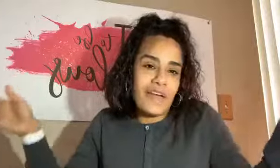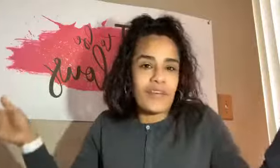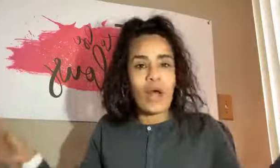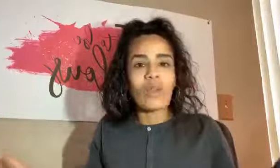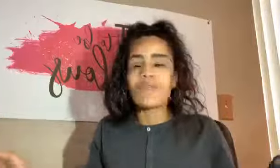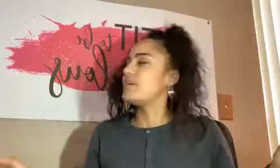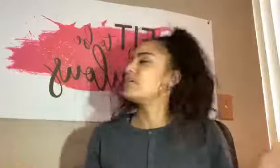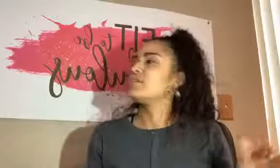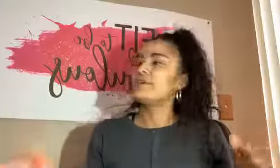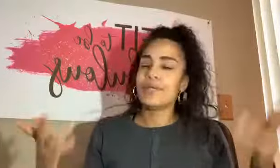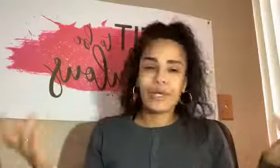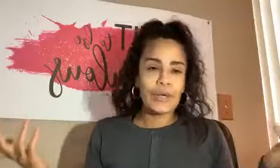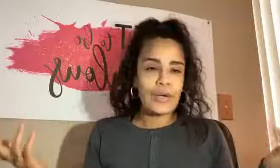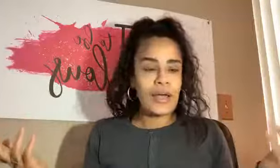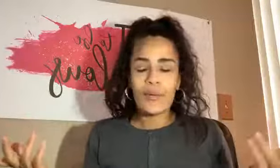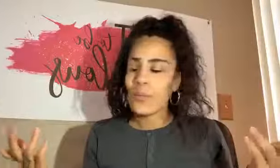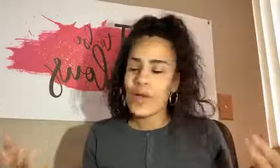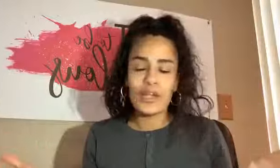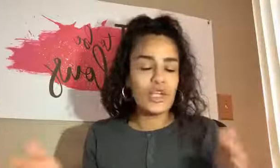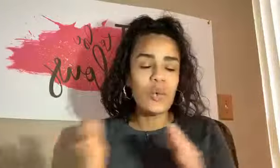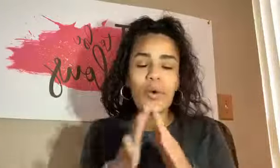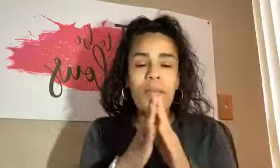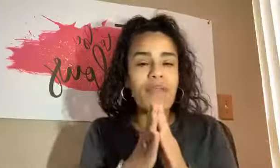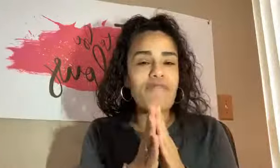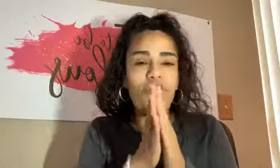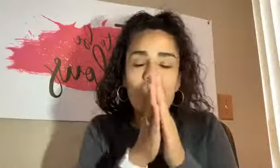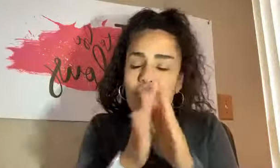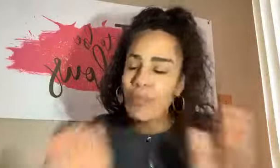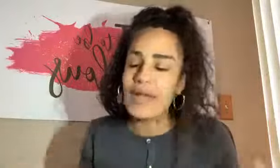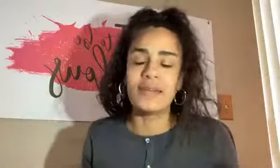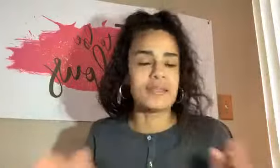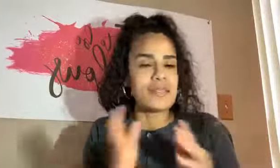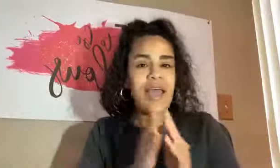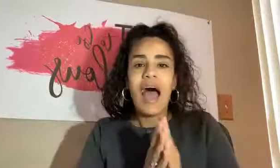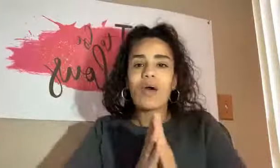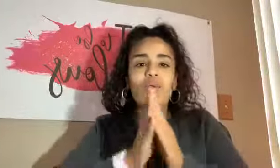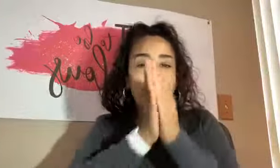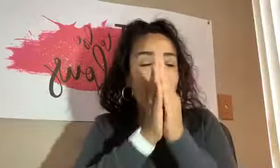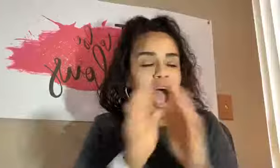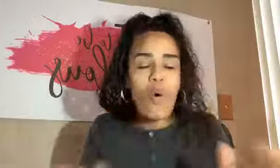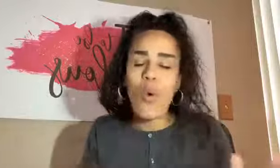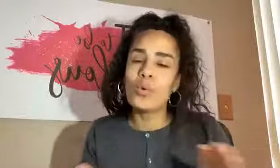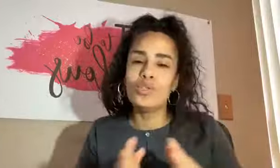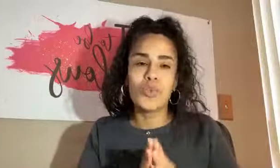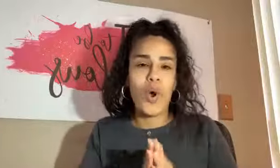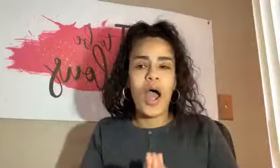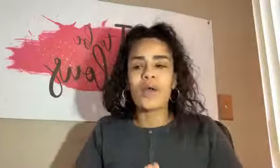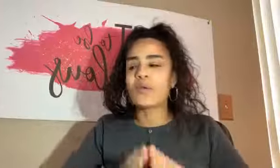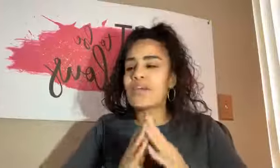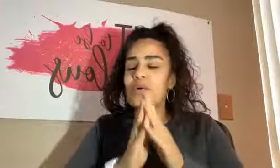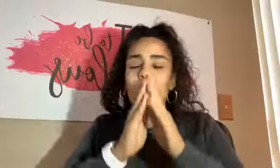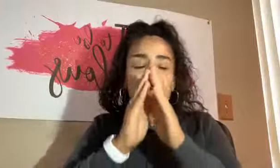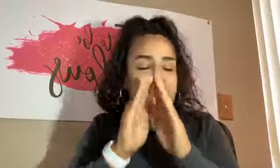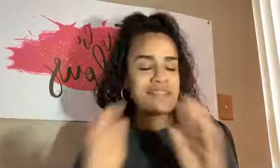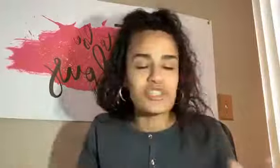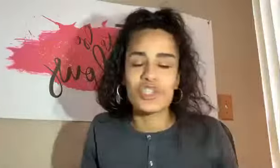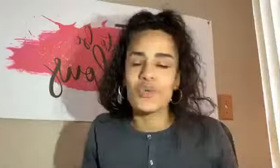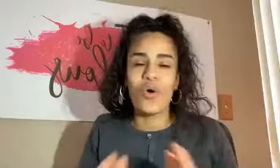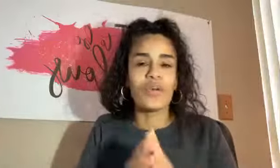life and I'll live it. You know, when you were meant for greatness, I don't care how old you are. I don't care what condition you are